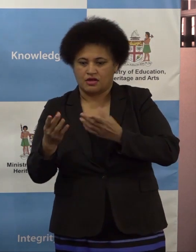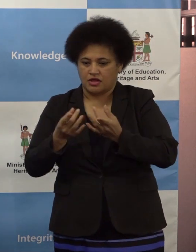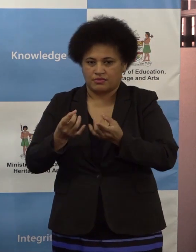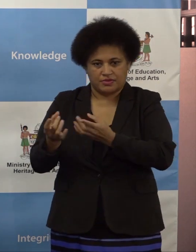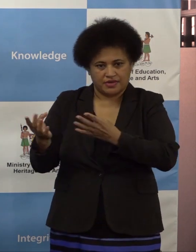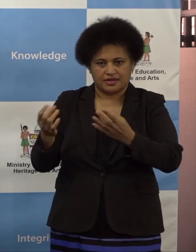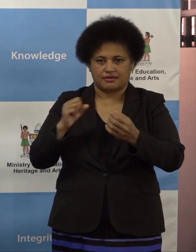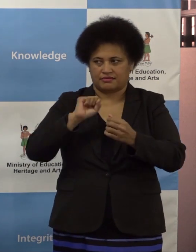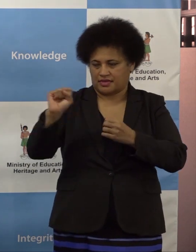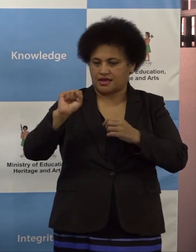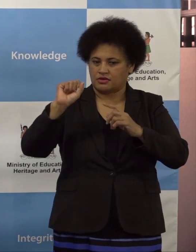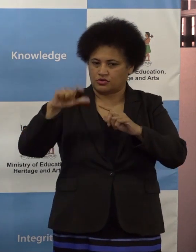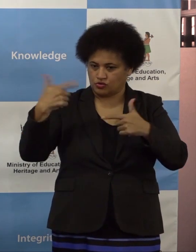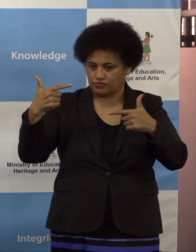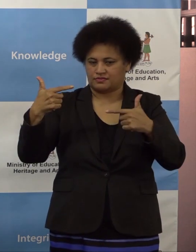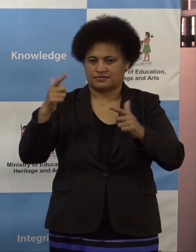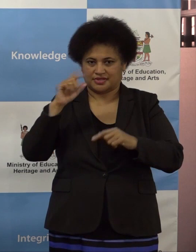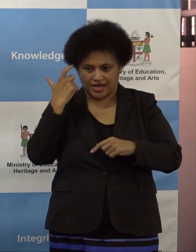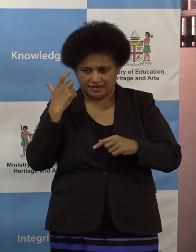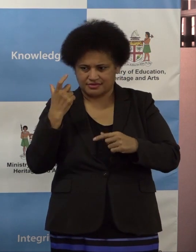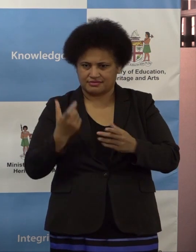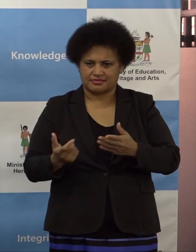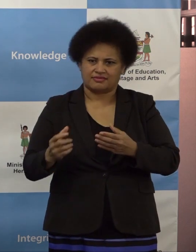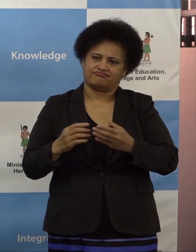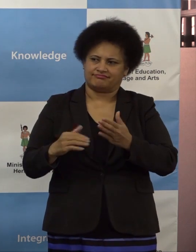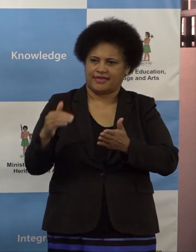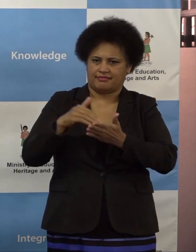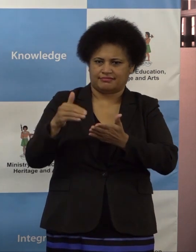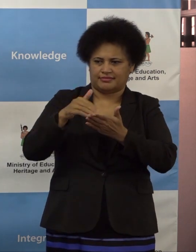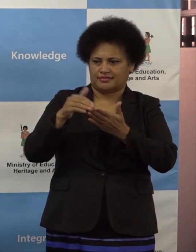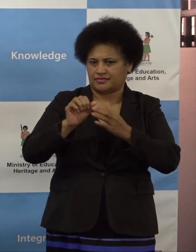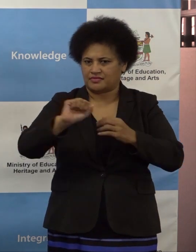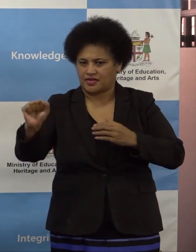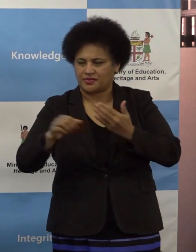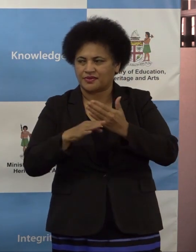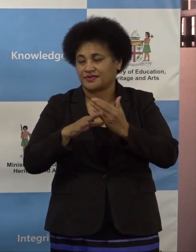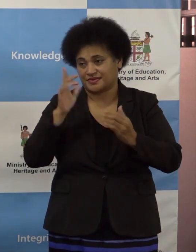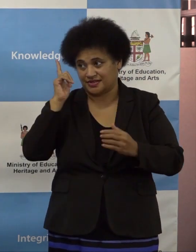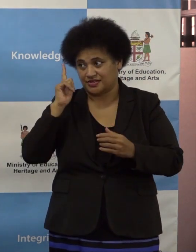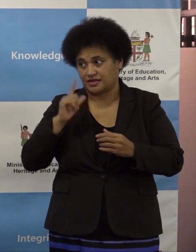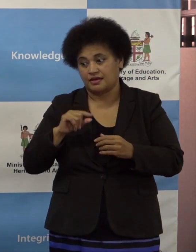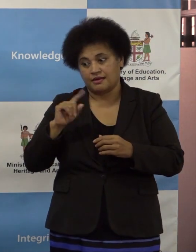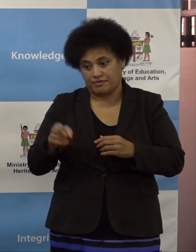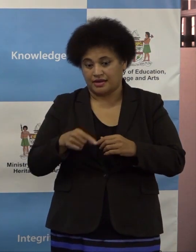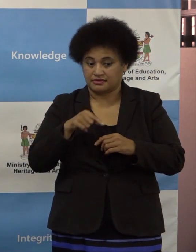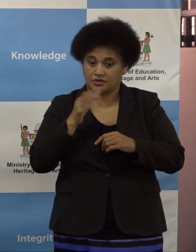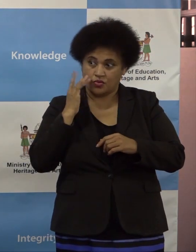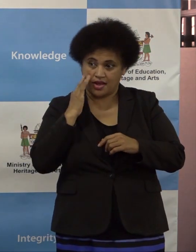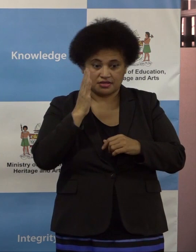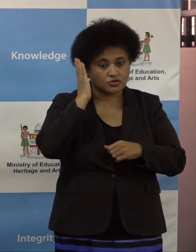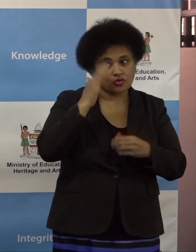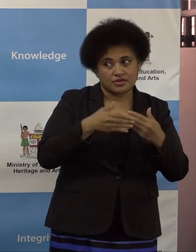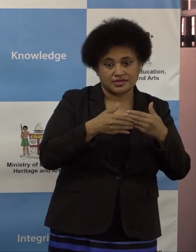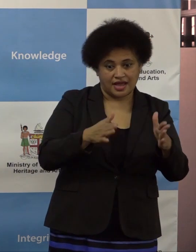through Zoom, etc. They're doing additional work as well. This will obviously stop when the schools